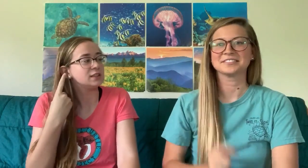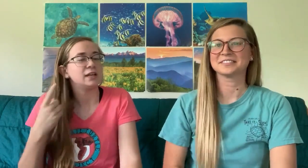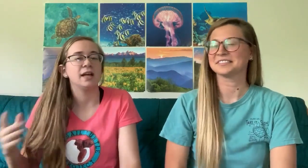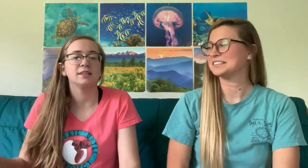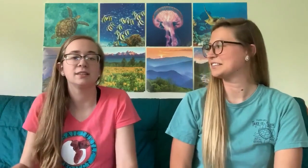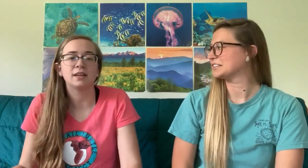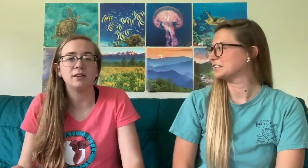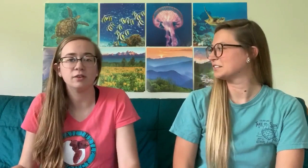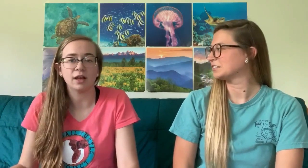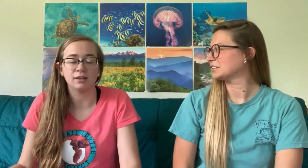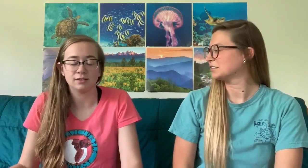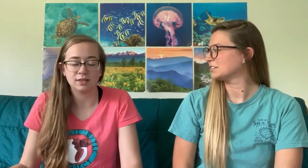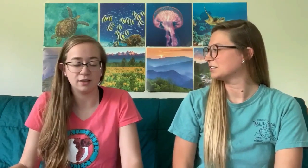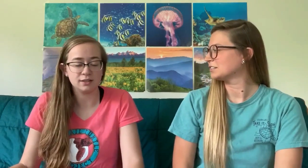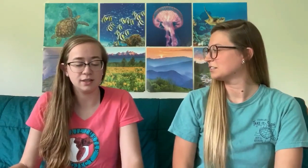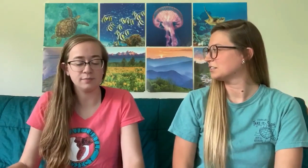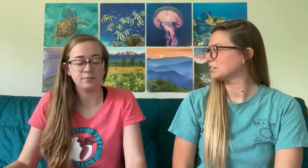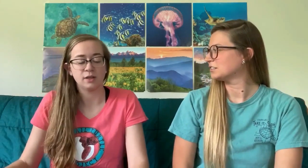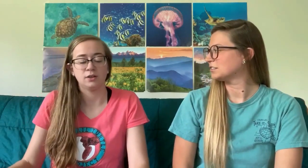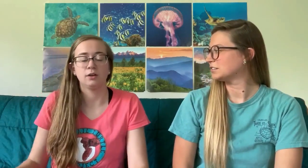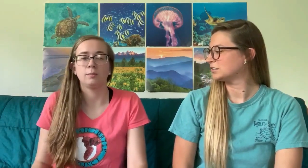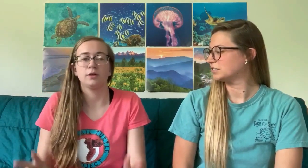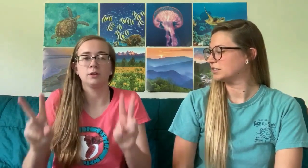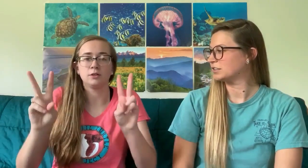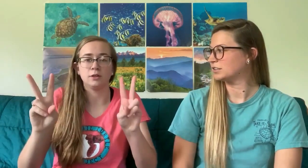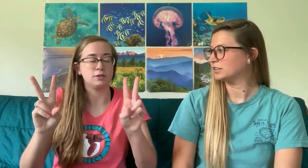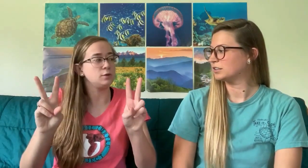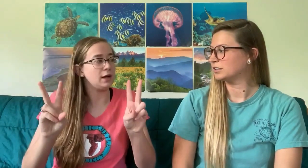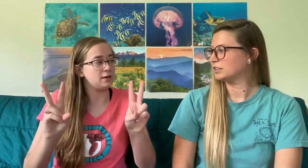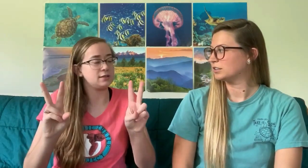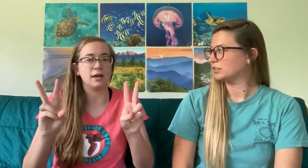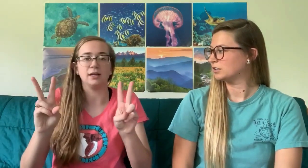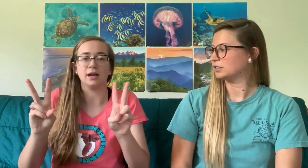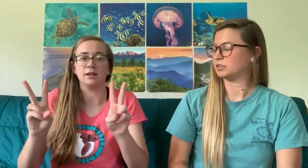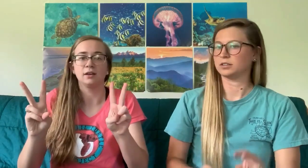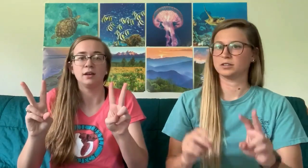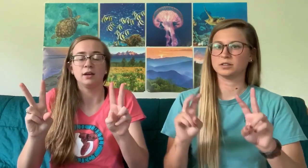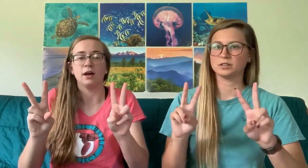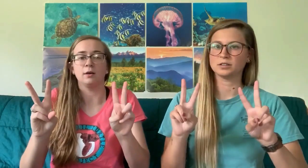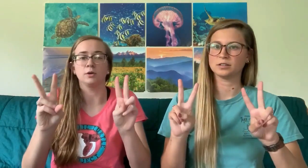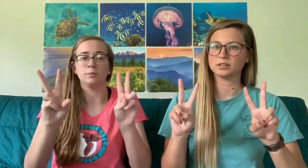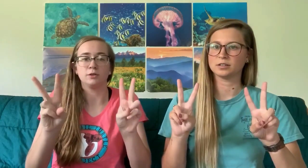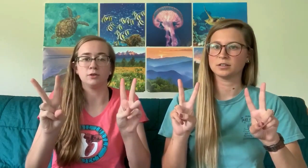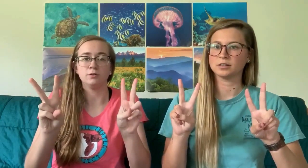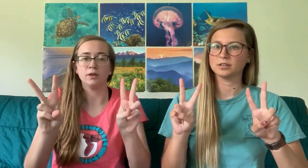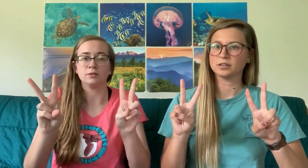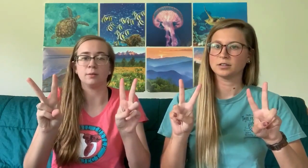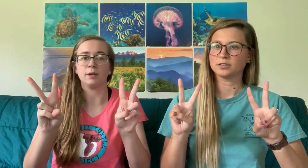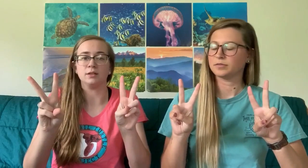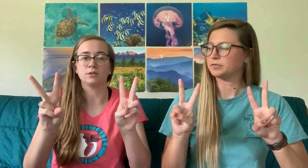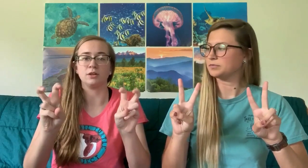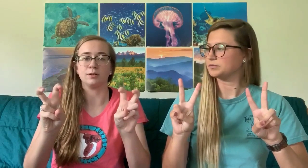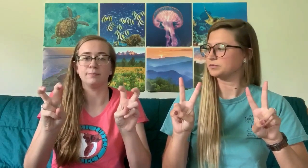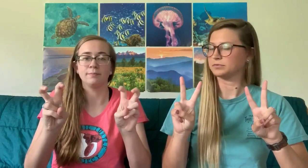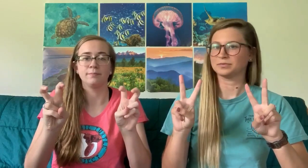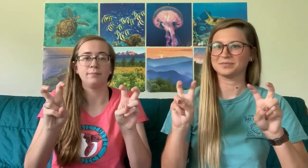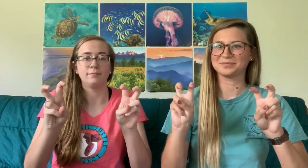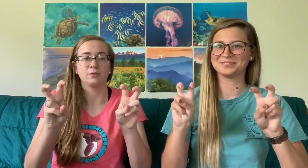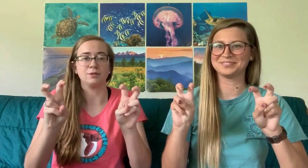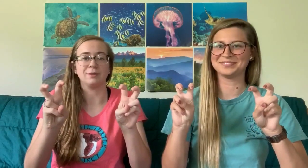And then the sign for skeleton, you're going to put your, it's a two handed sign again. You're going to put your two fingers up and scrunch them, scrunch them